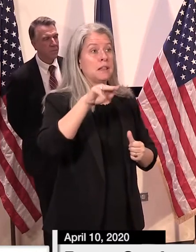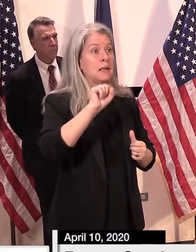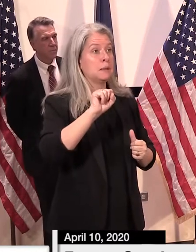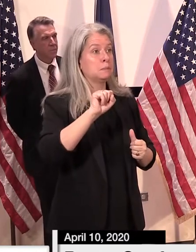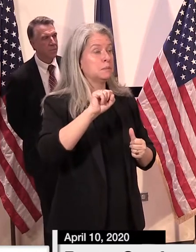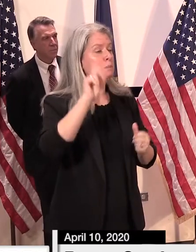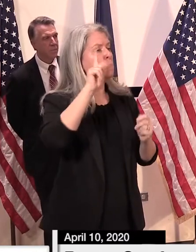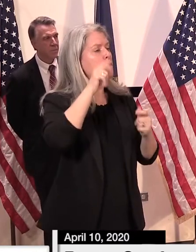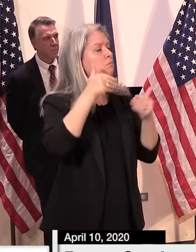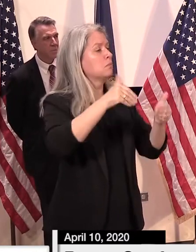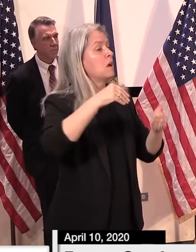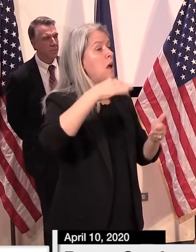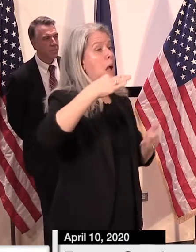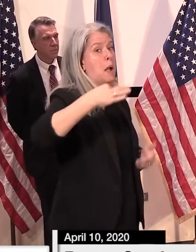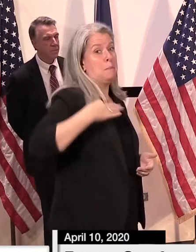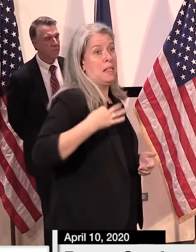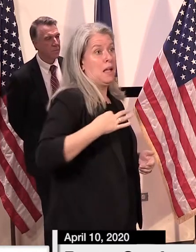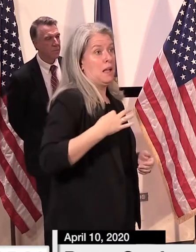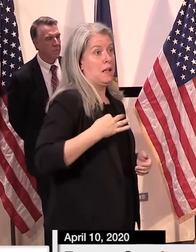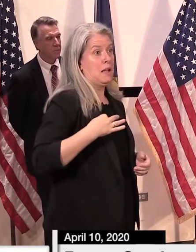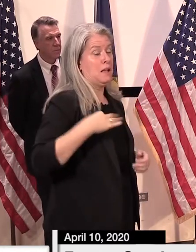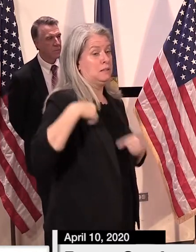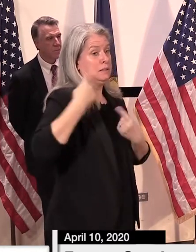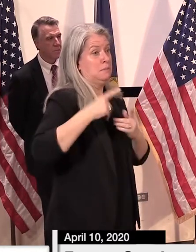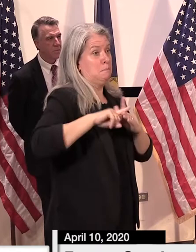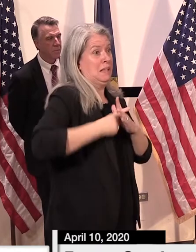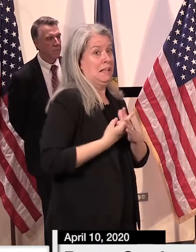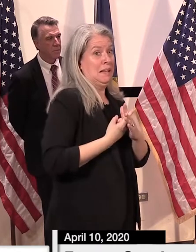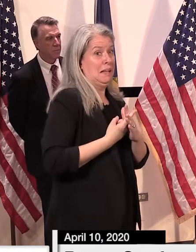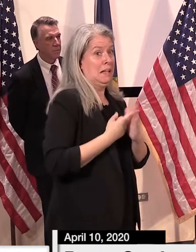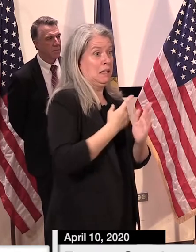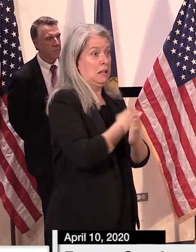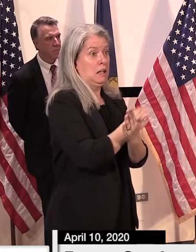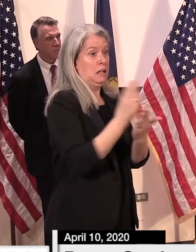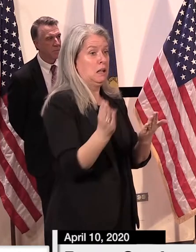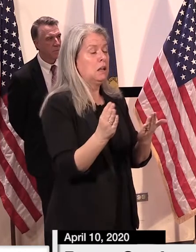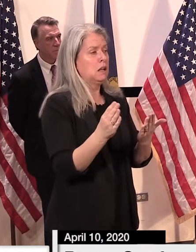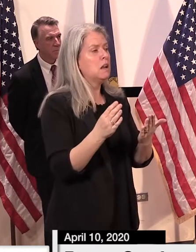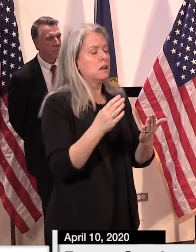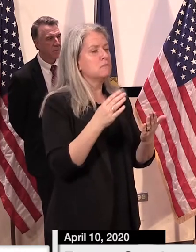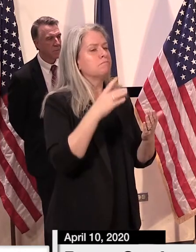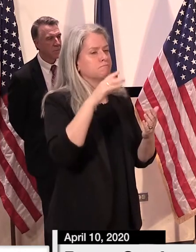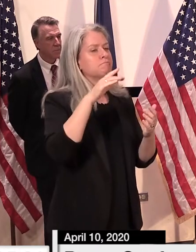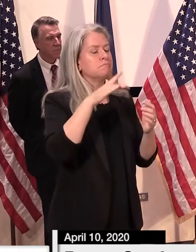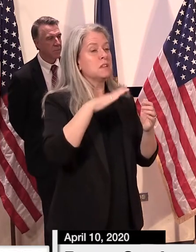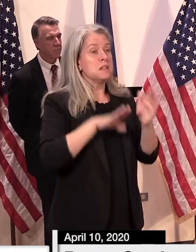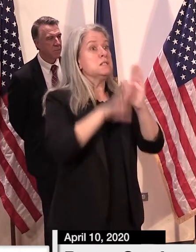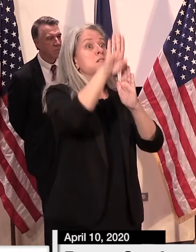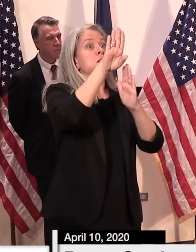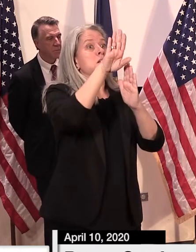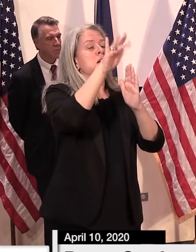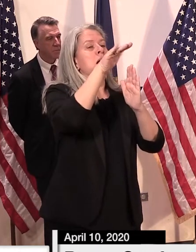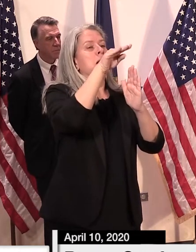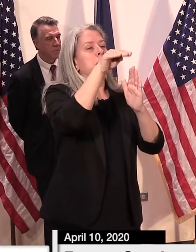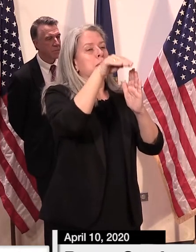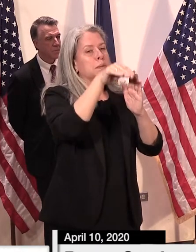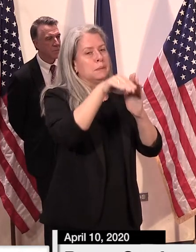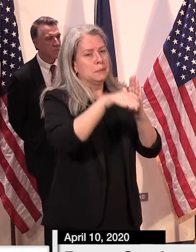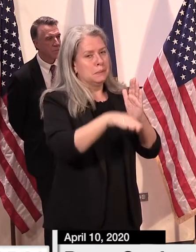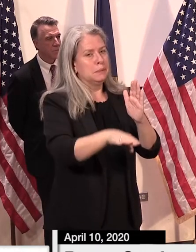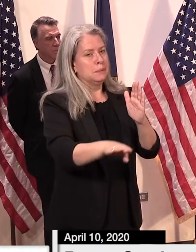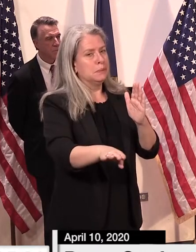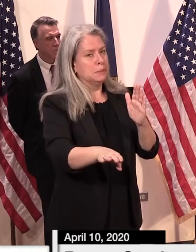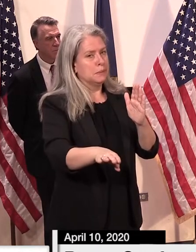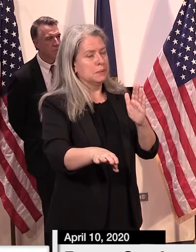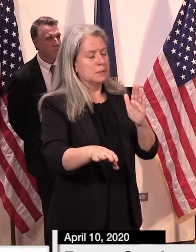from the start of this, we have seen a slow decline in the amount we're receiving on a daily